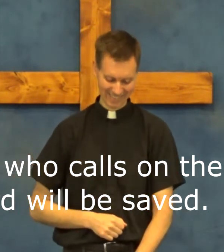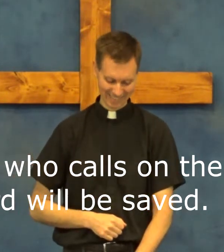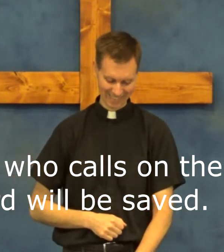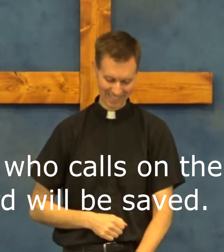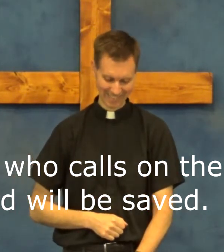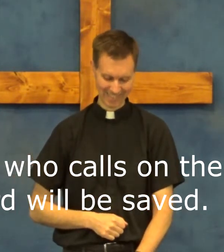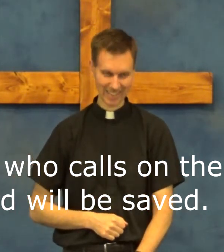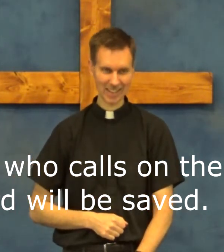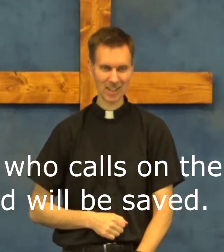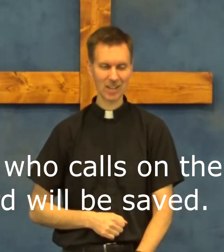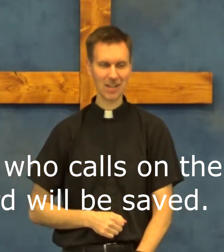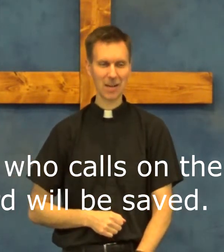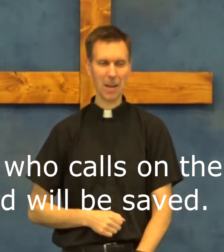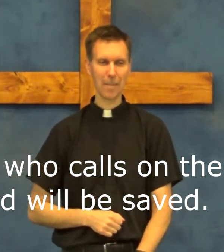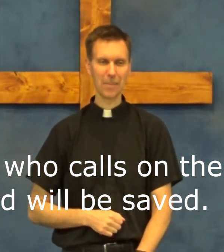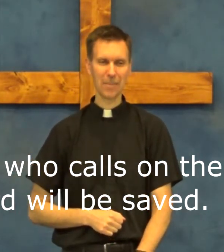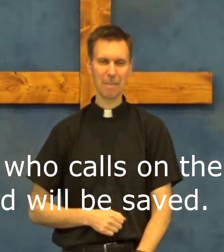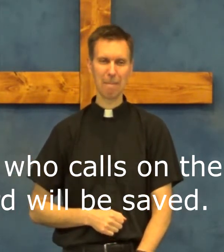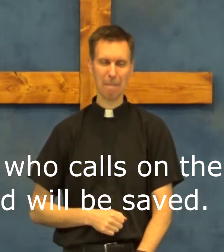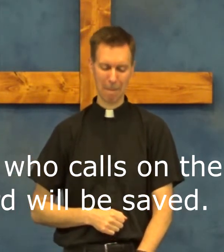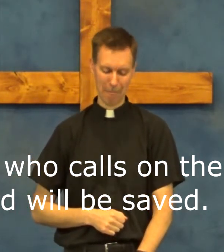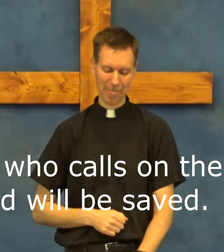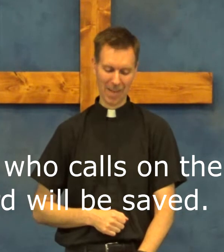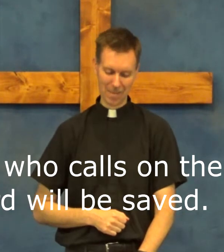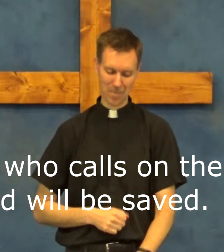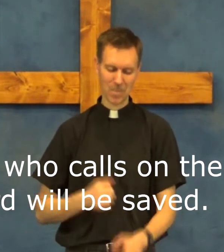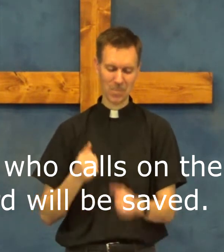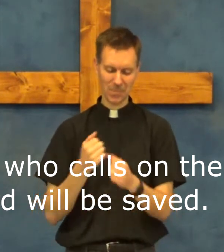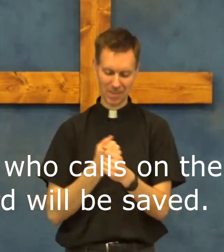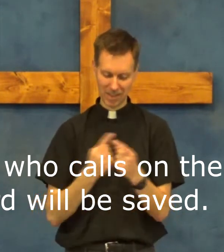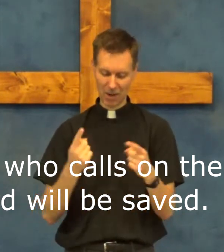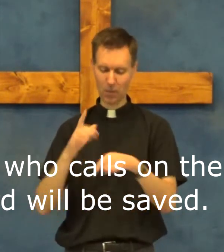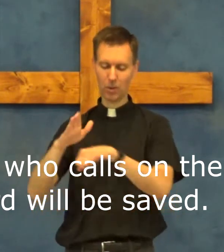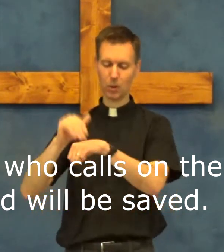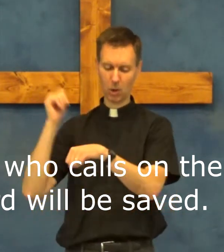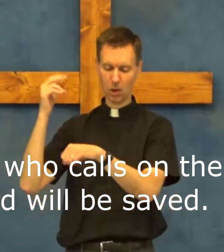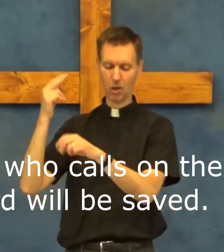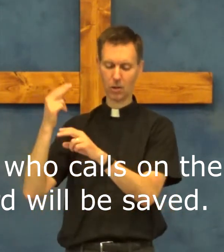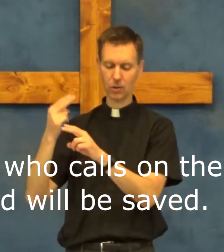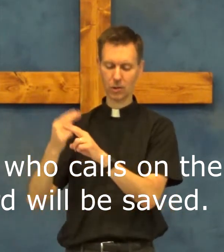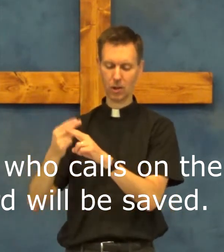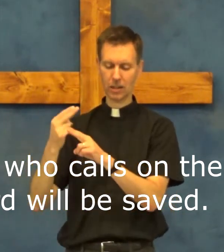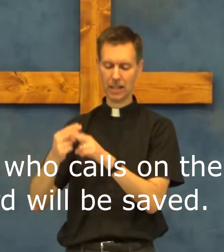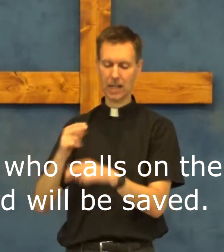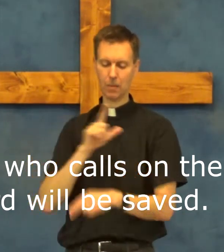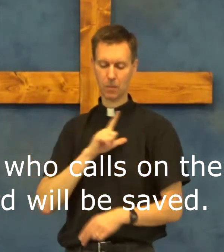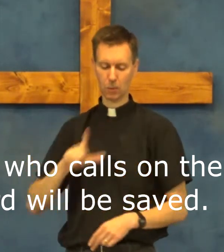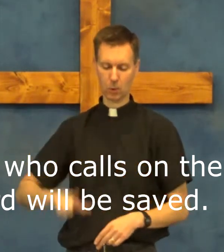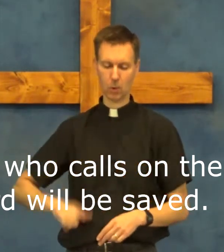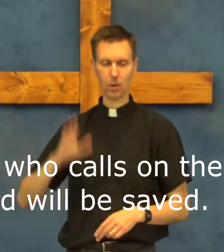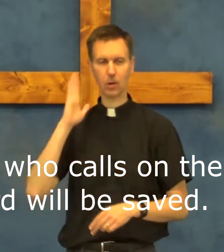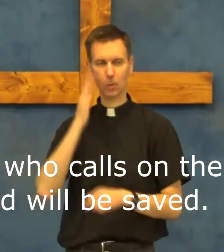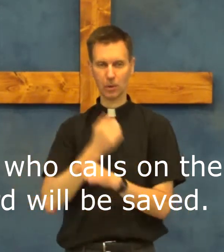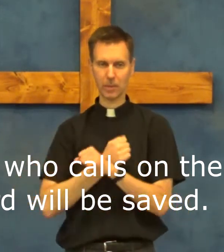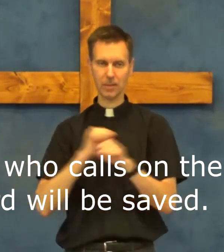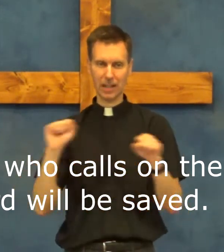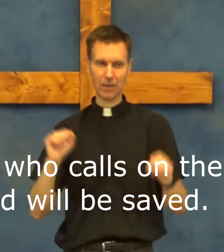I have a good but I gave you the Lord. When he calls the name of the Lord will be saved.